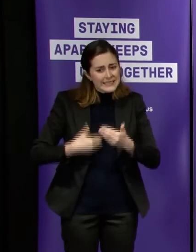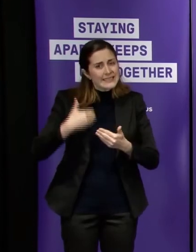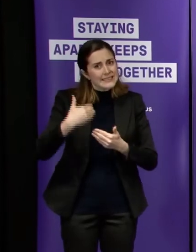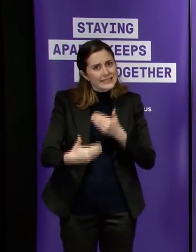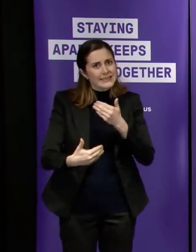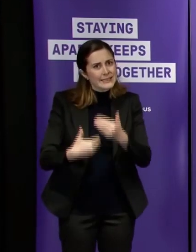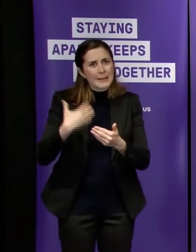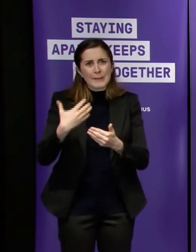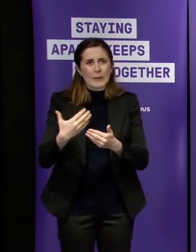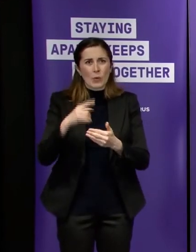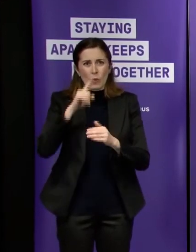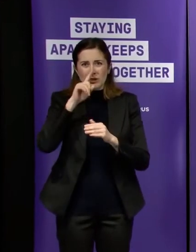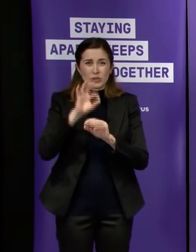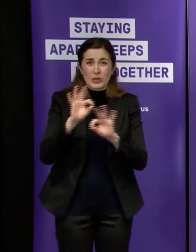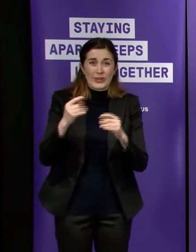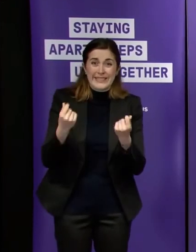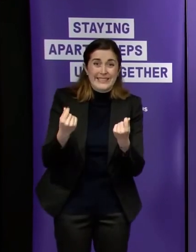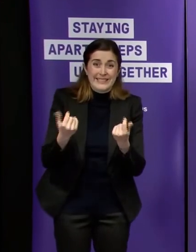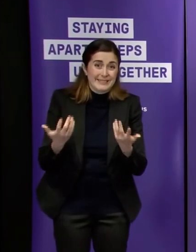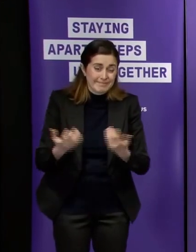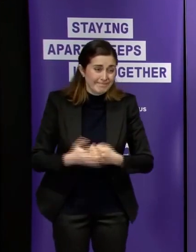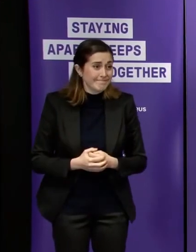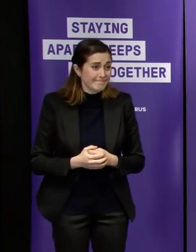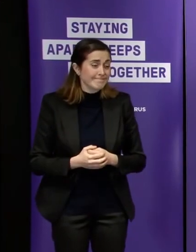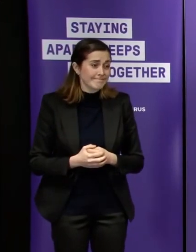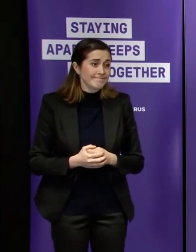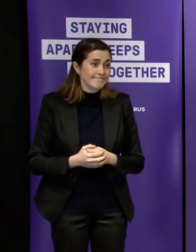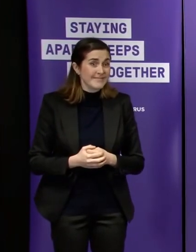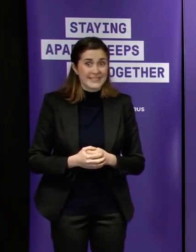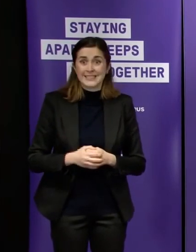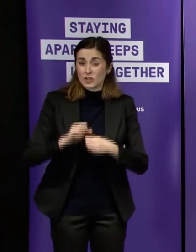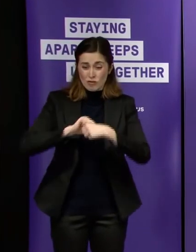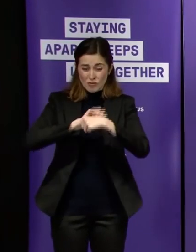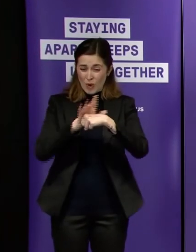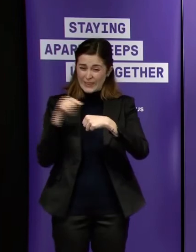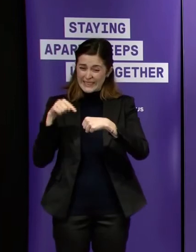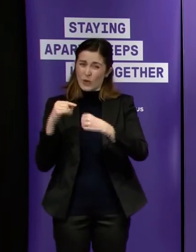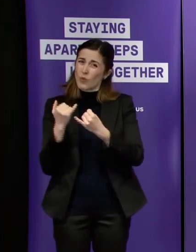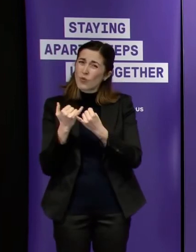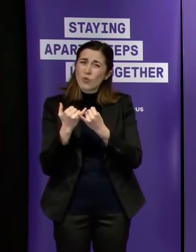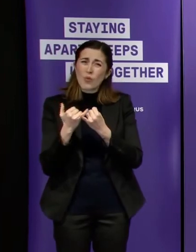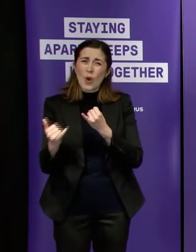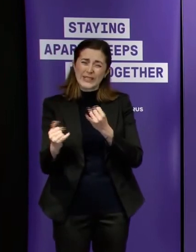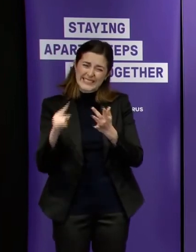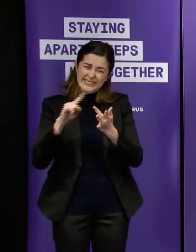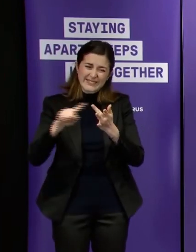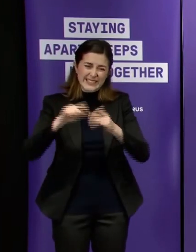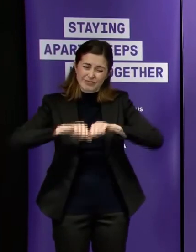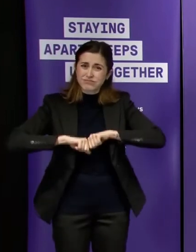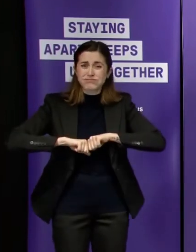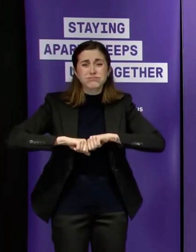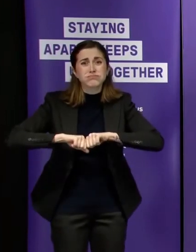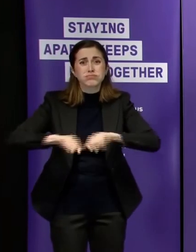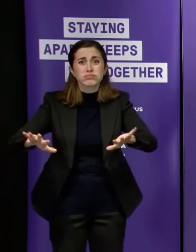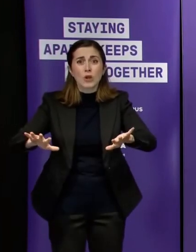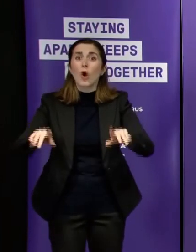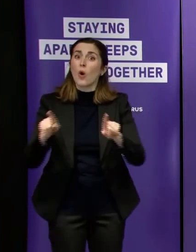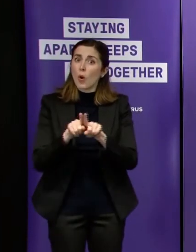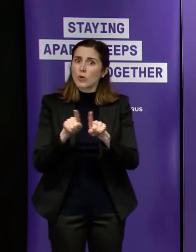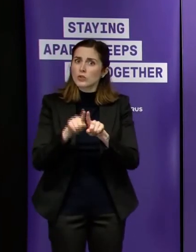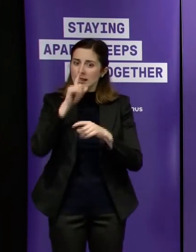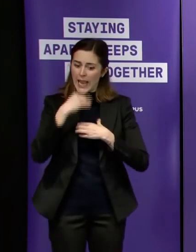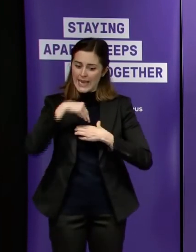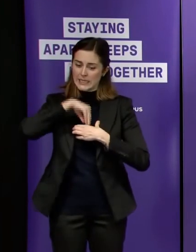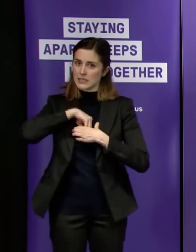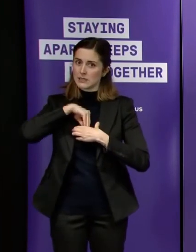the issue around the fact that this is not just wildly infectious but it can be stubborn it can it can sit